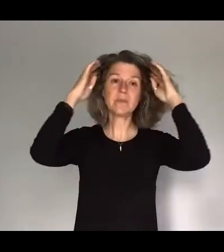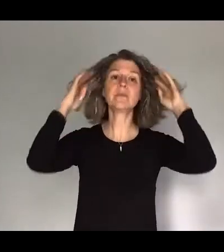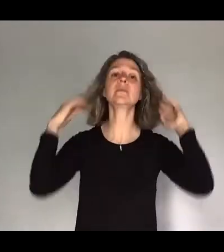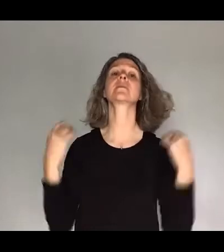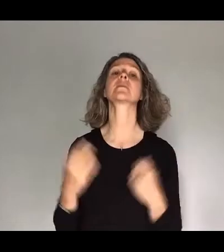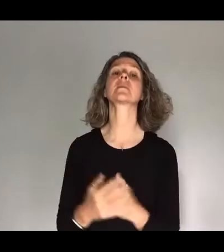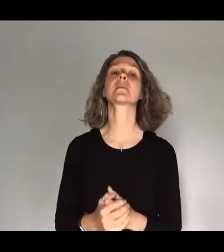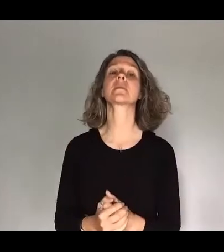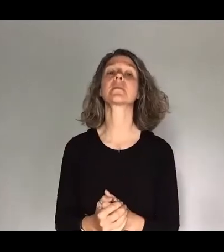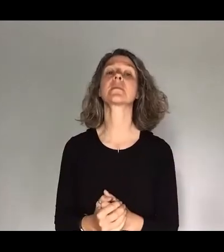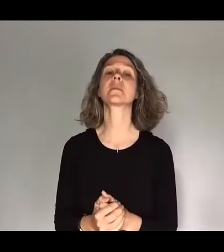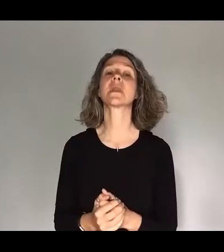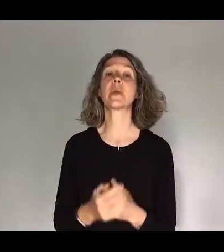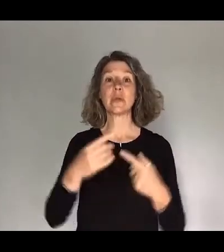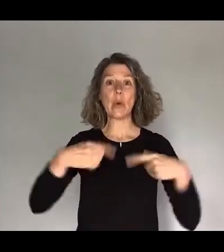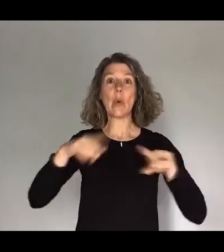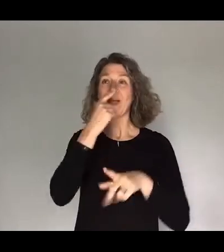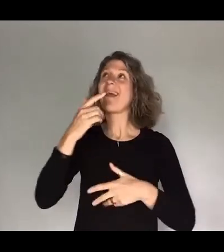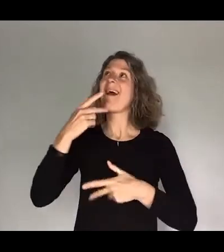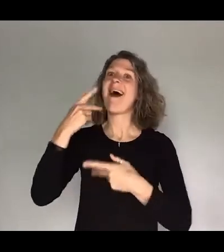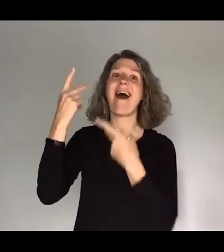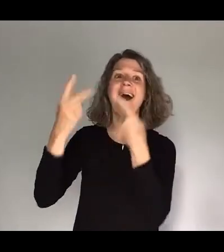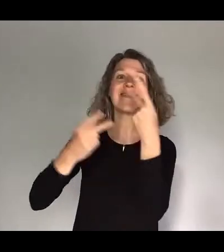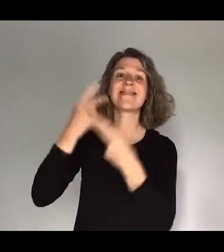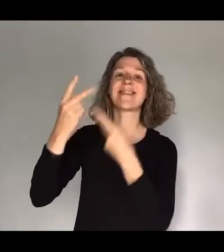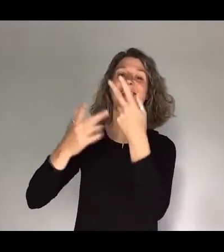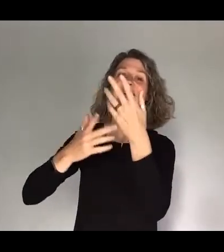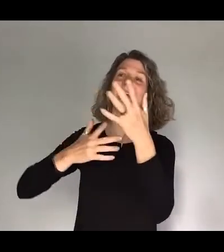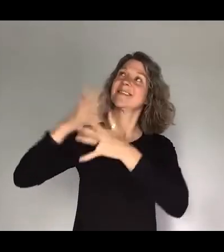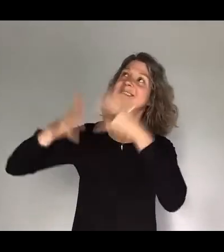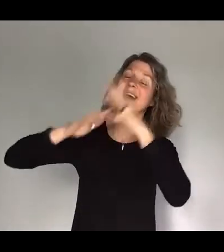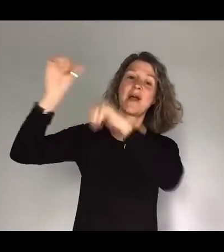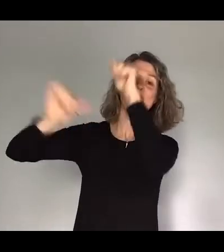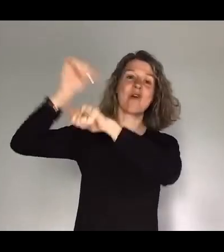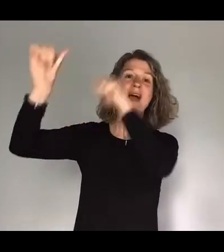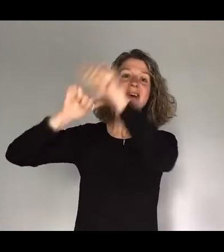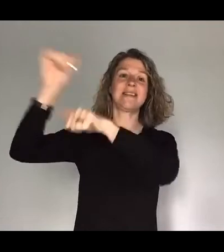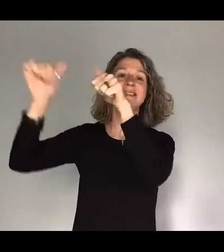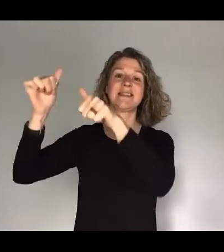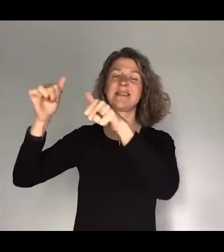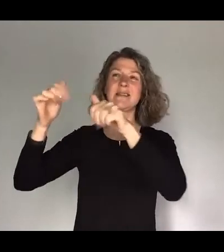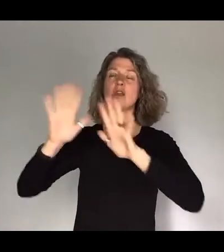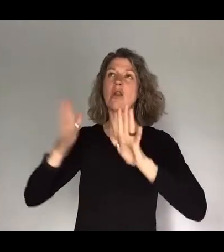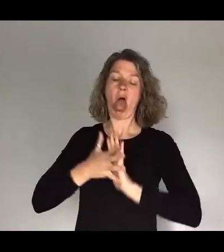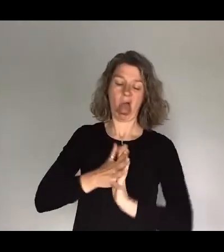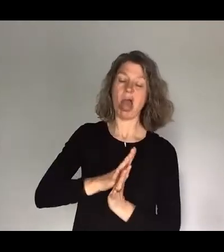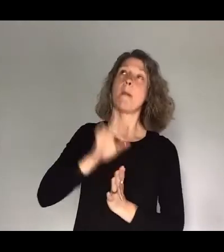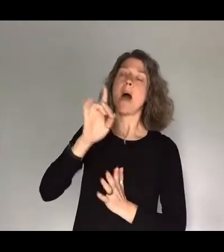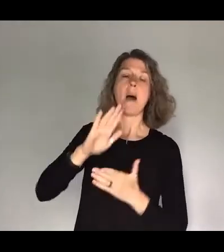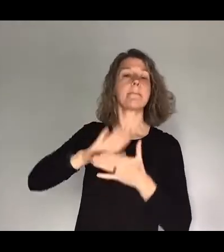So we can sing our praises not amiss But because we are full of faith this morning So God we pray